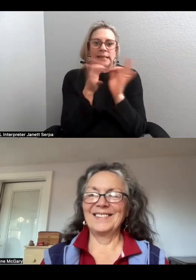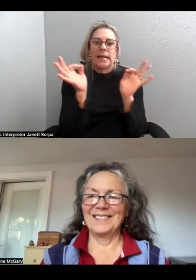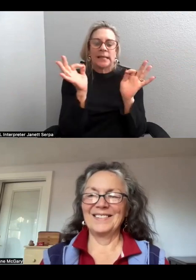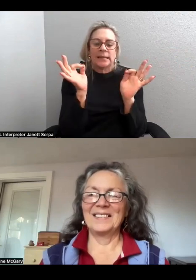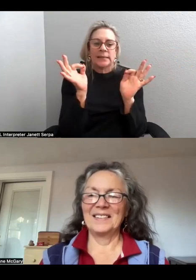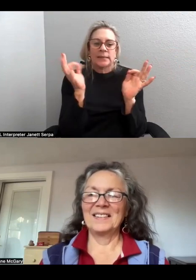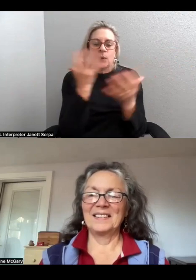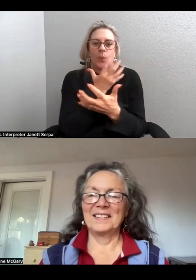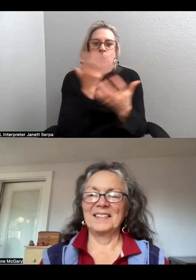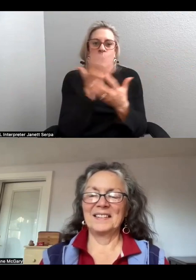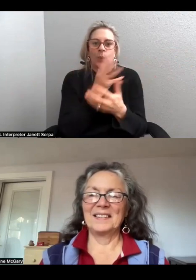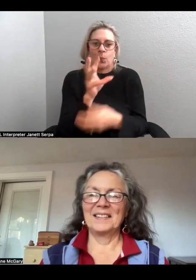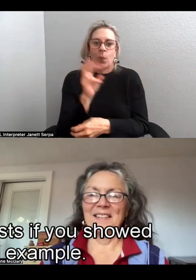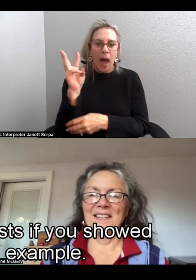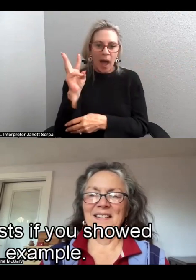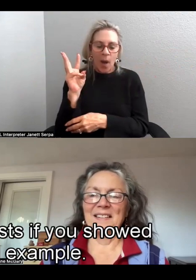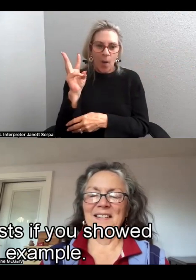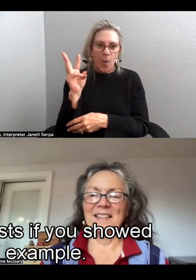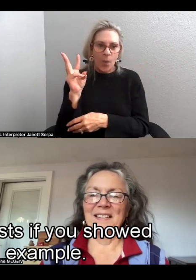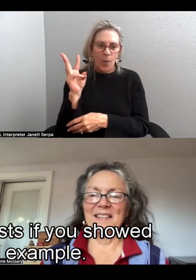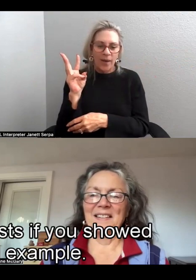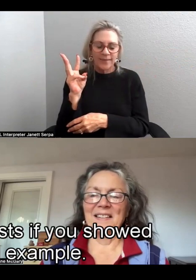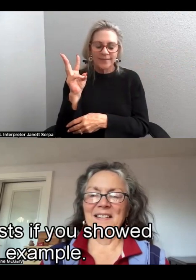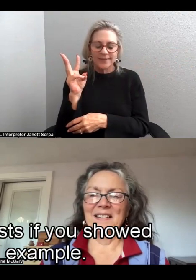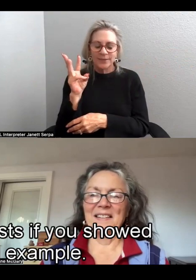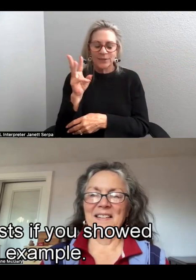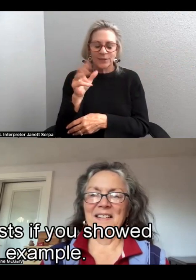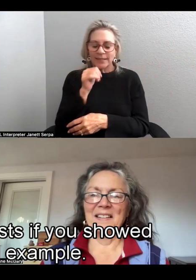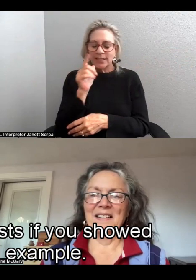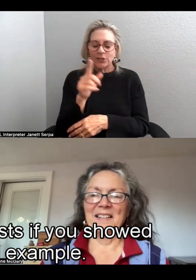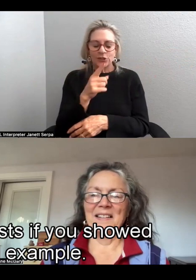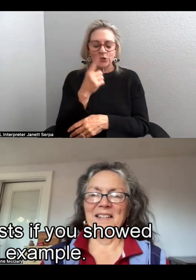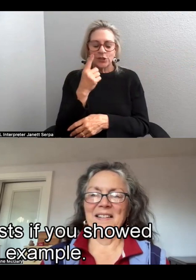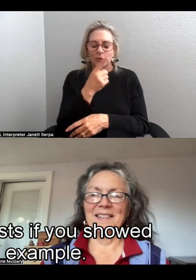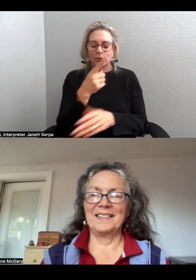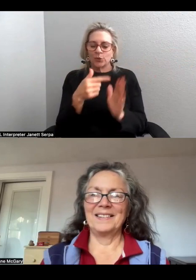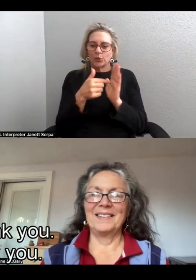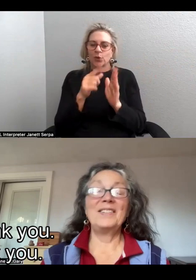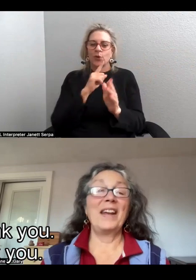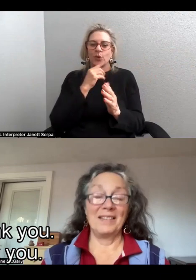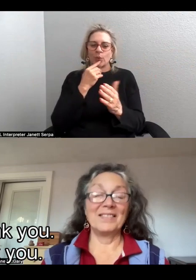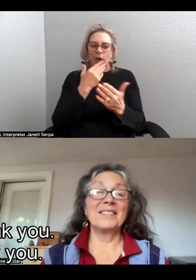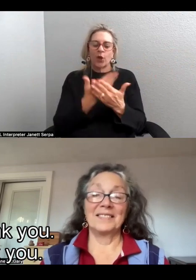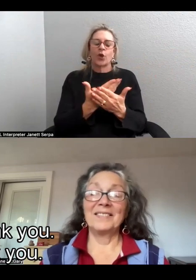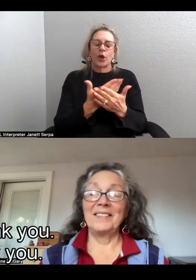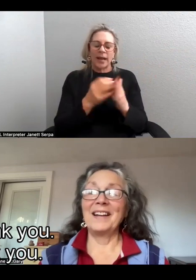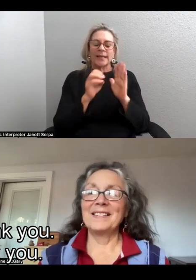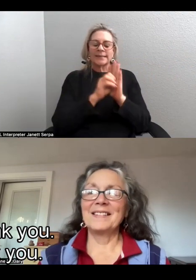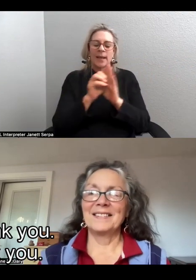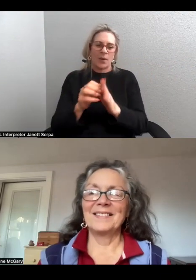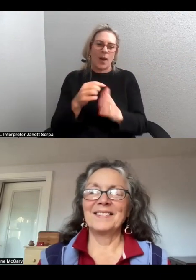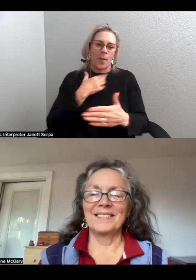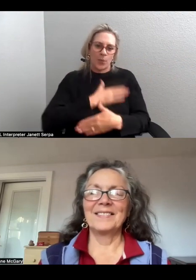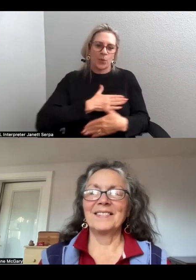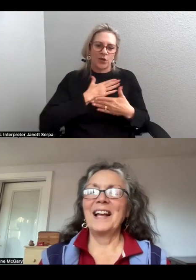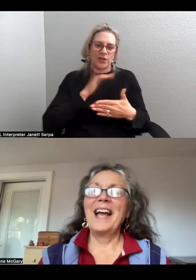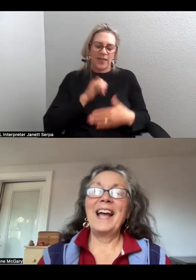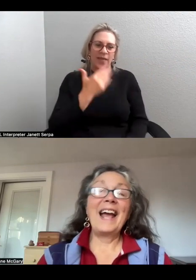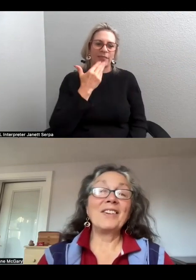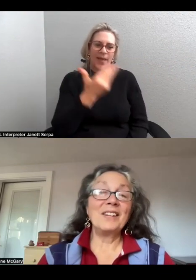Seeing you didn't just say it exists, you showed very good examples. So thank you. Thank you.